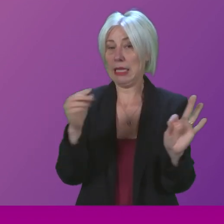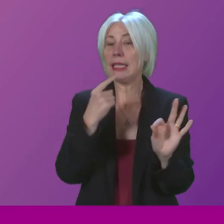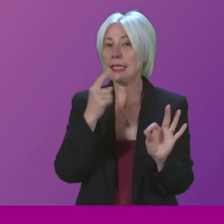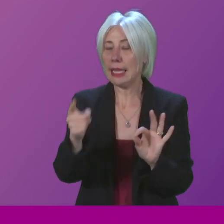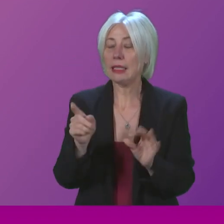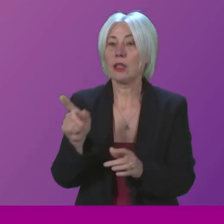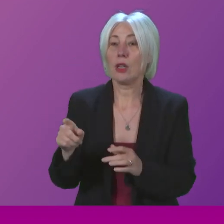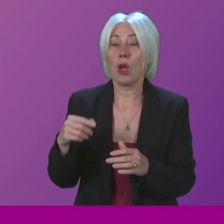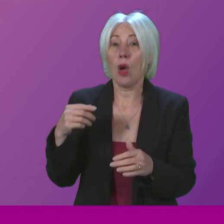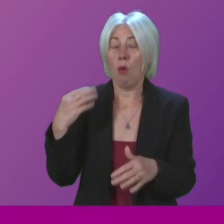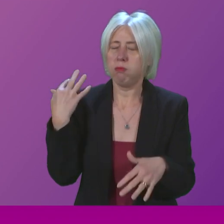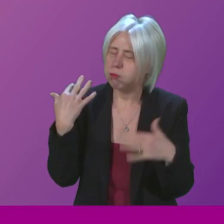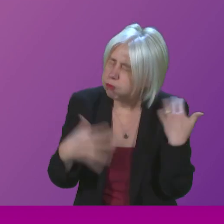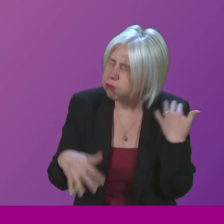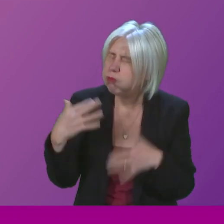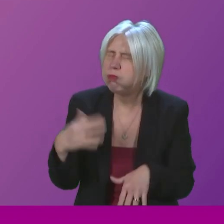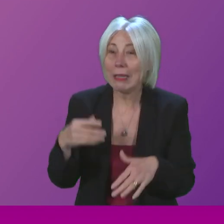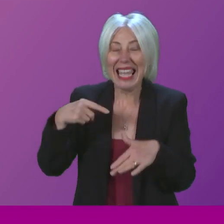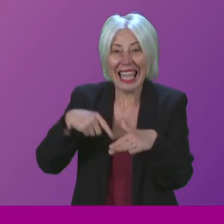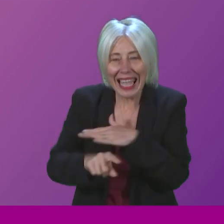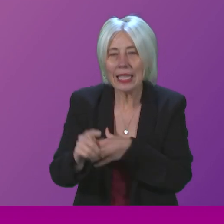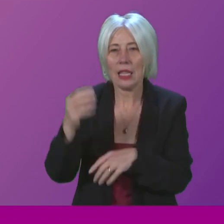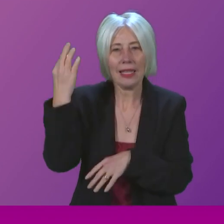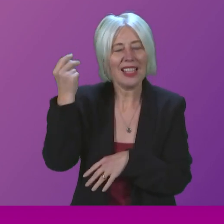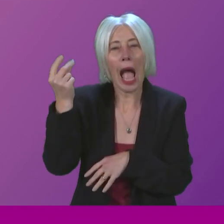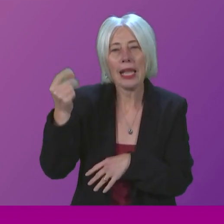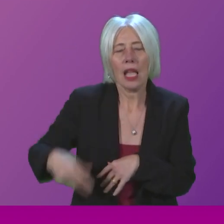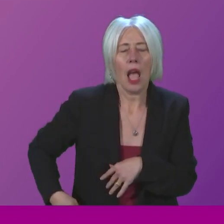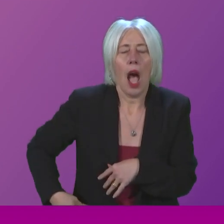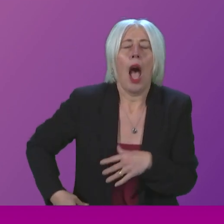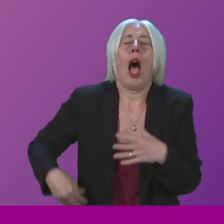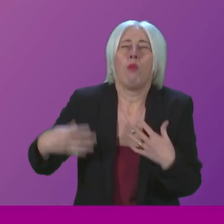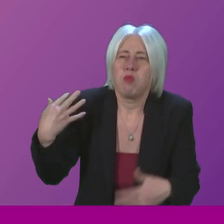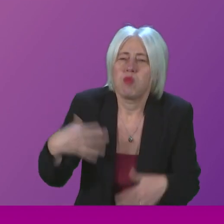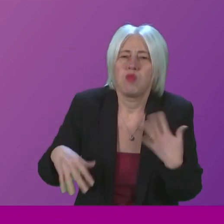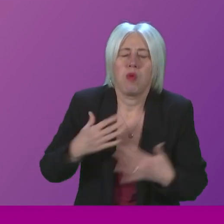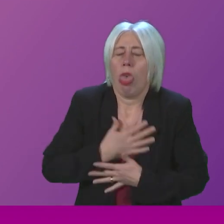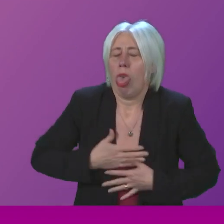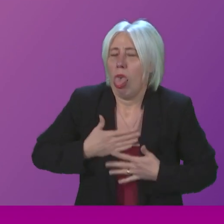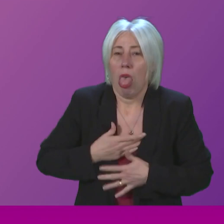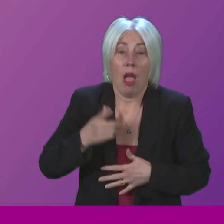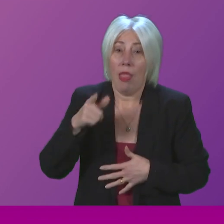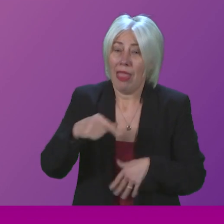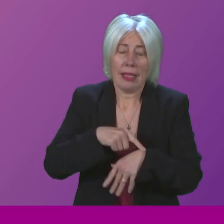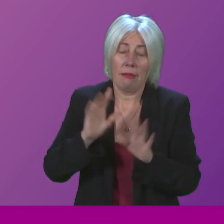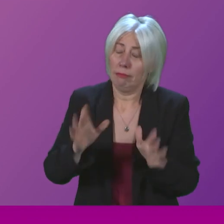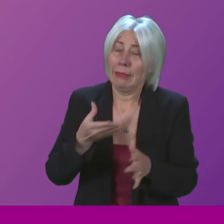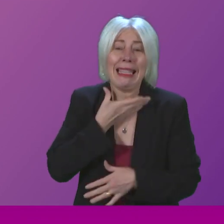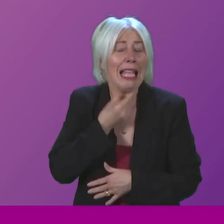endured even more severe pain getting into the taxi. But by this time, we were getting desperate.